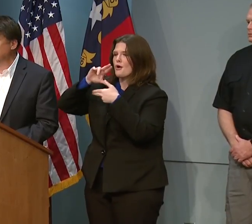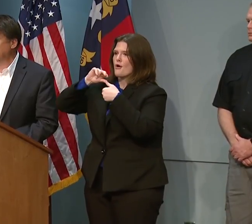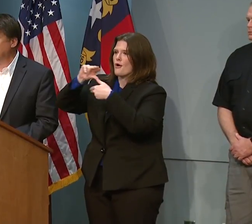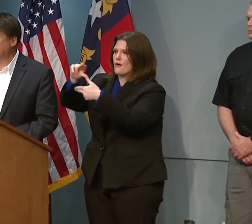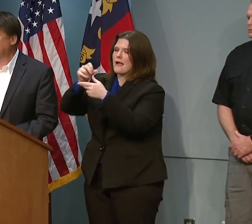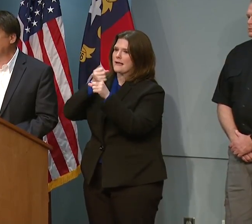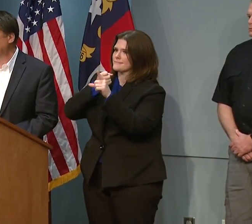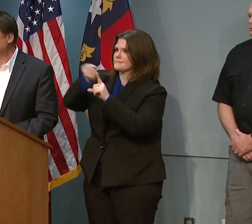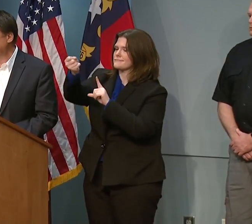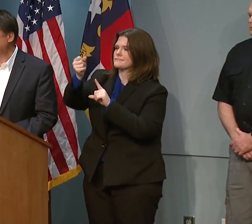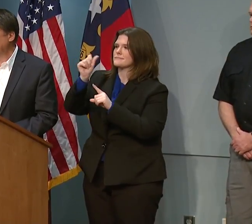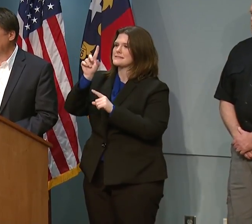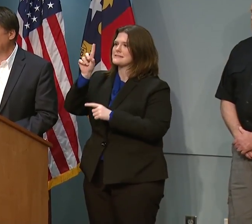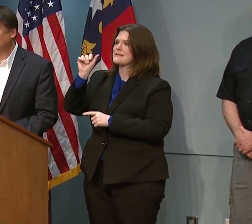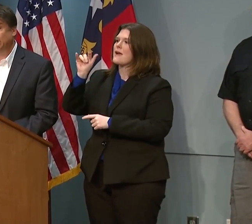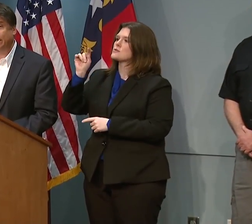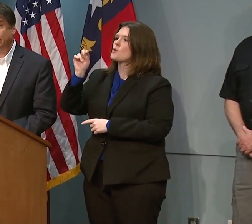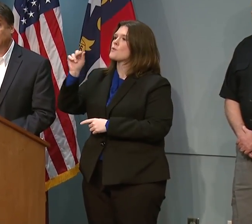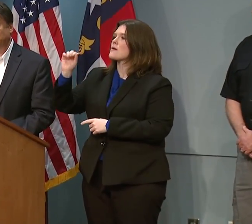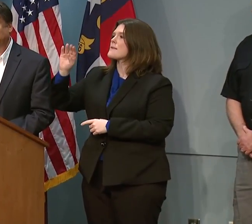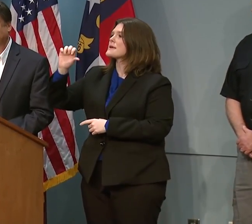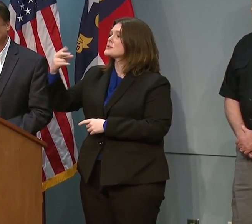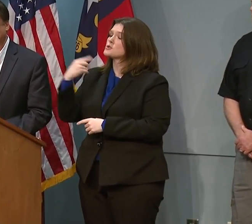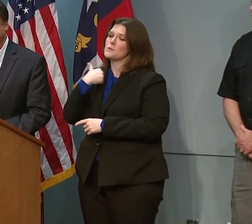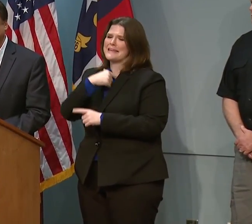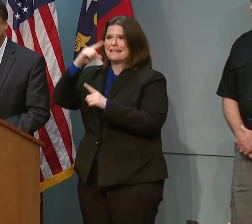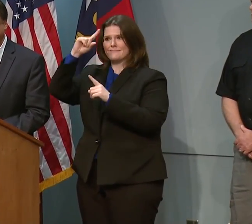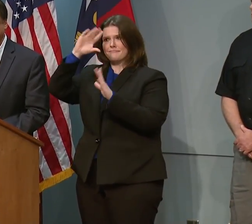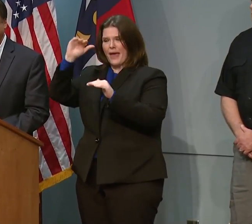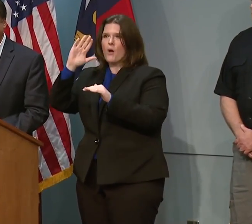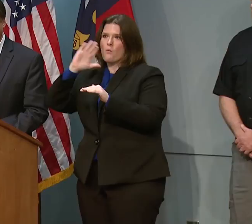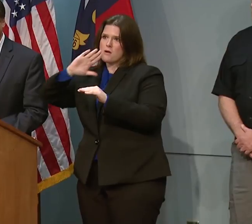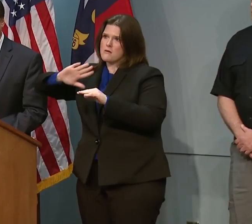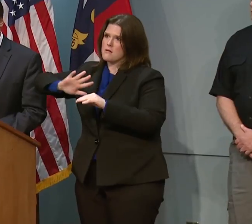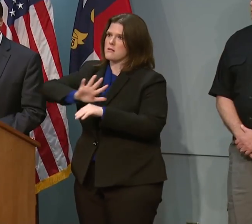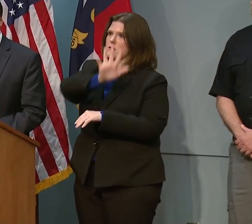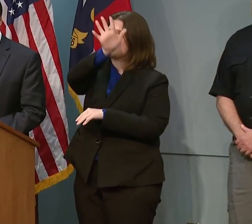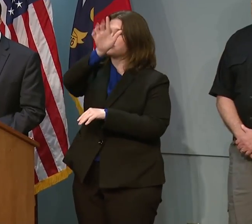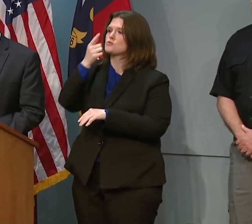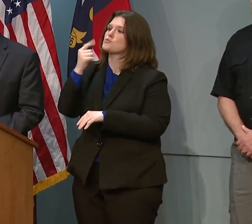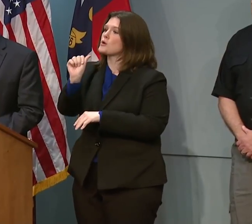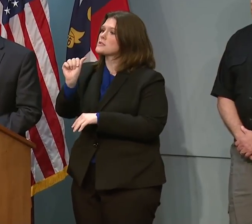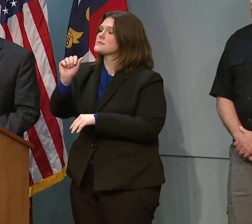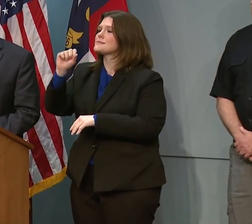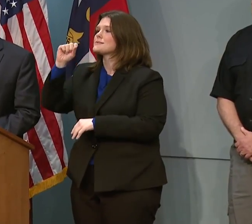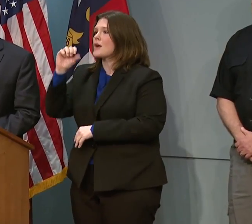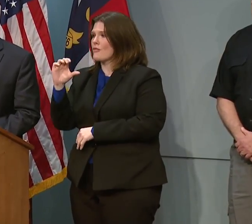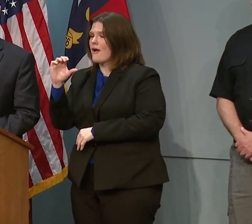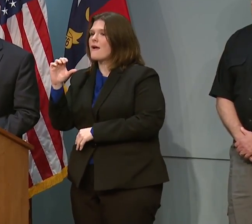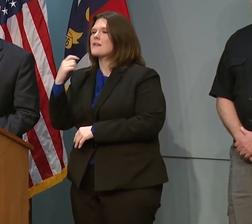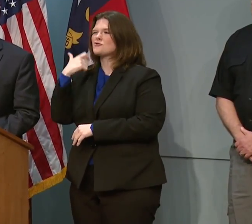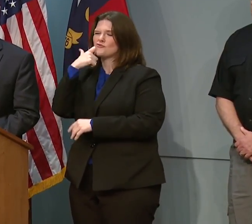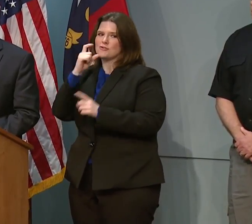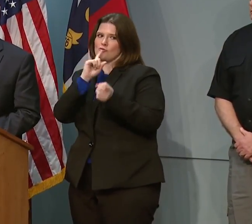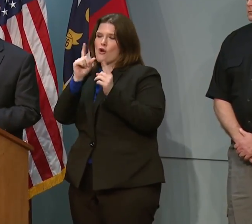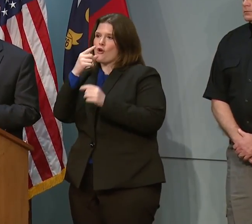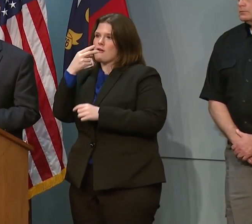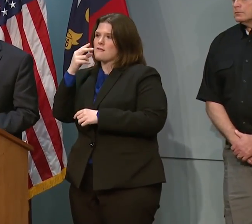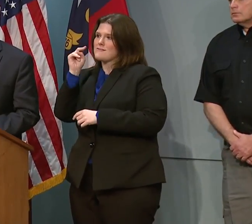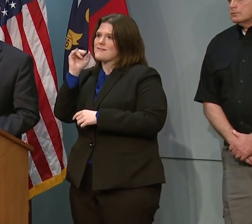around the Daytona Beach area, and then we expect it to move up to Georgia, and then, of course, to South Carolina. I just talked to Nikki,